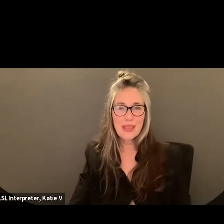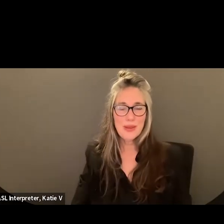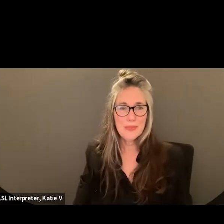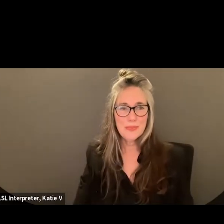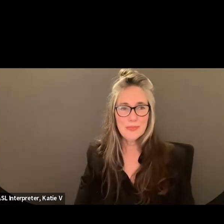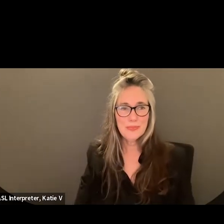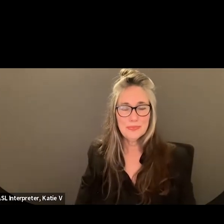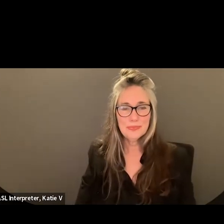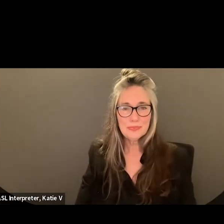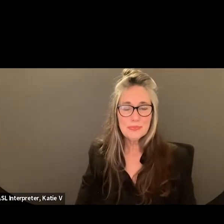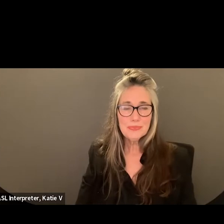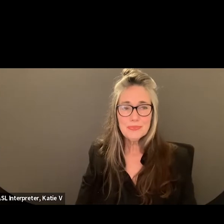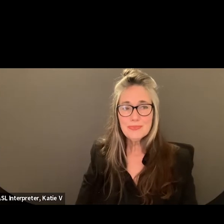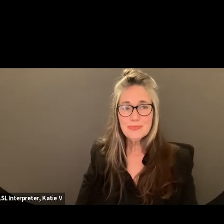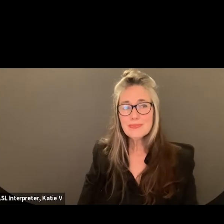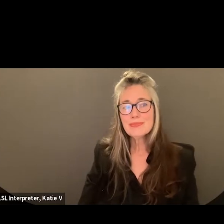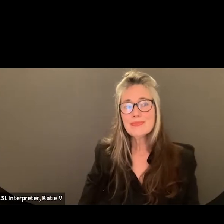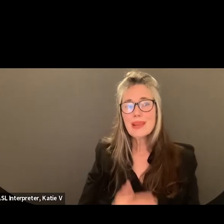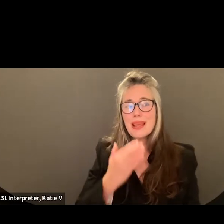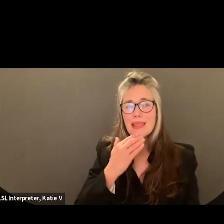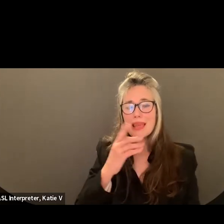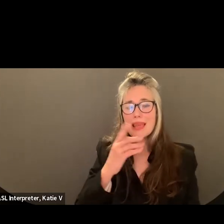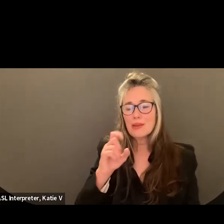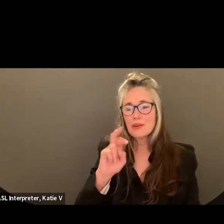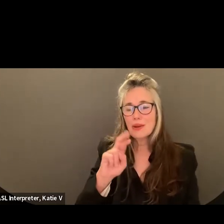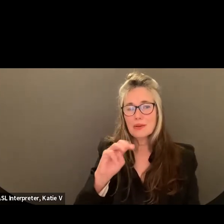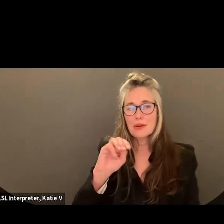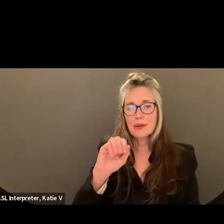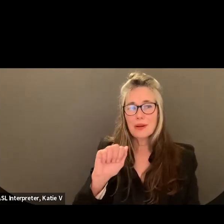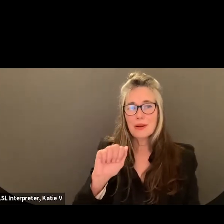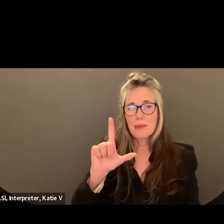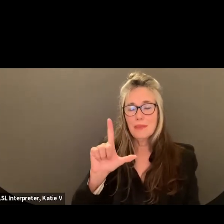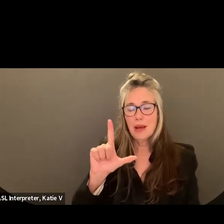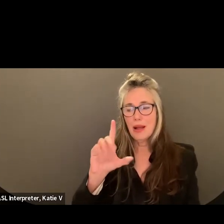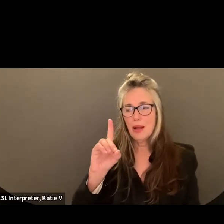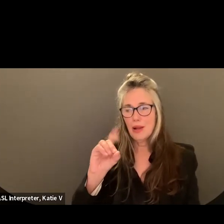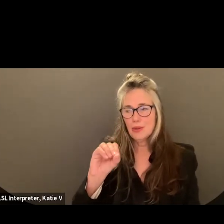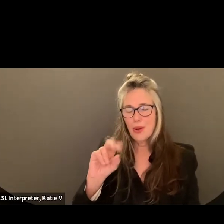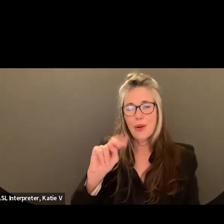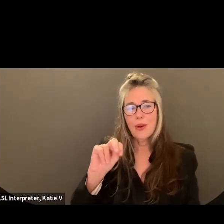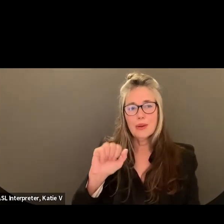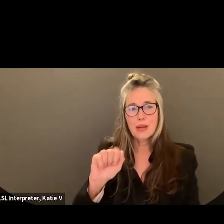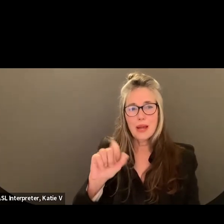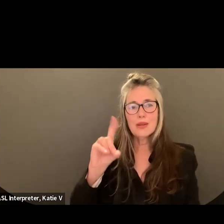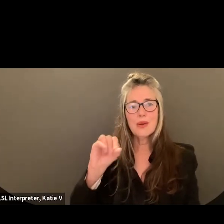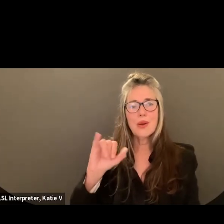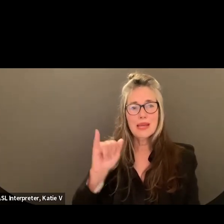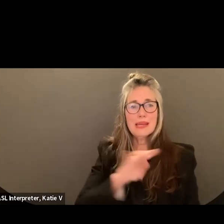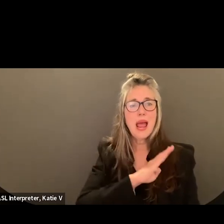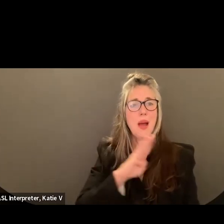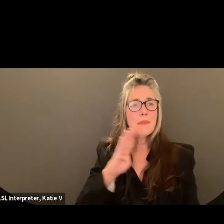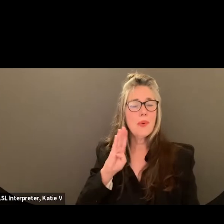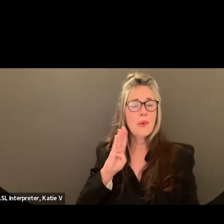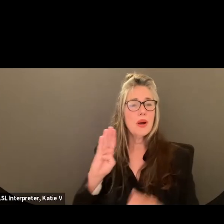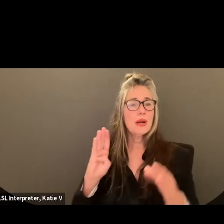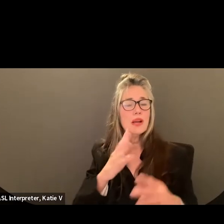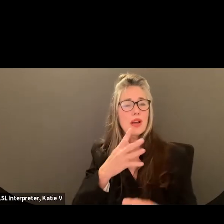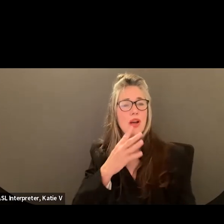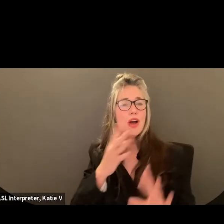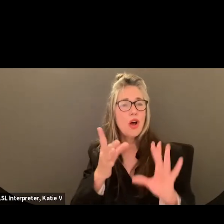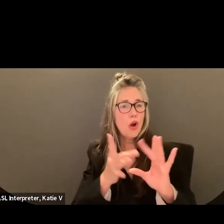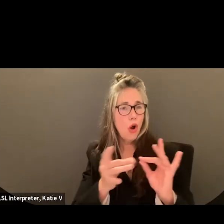Okay, thank you, Dr. Maldonado. And now we will go to board comments and correspondence.